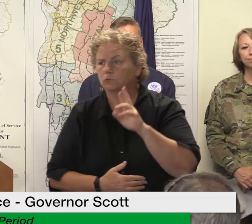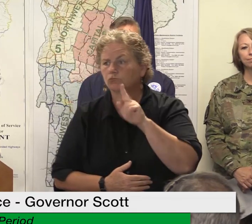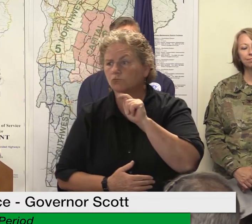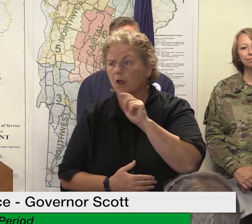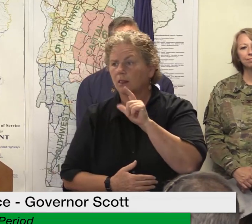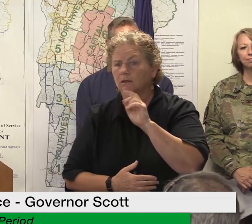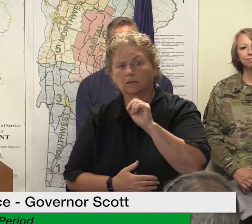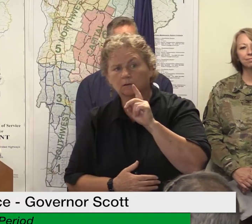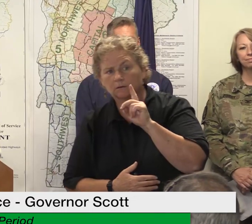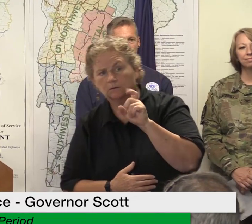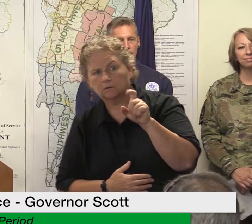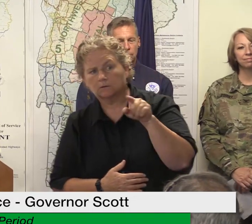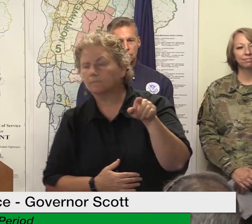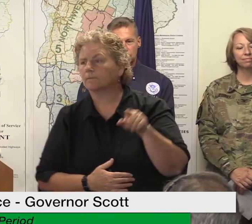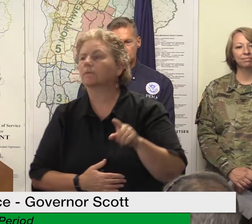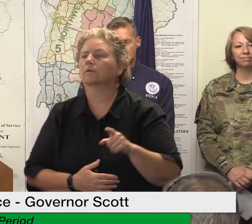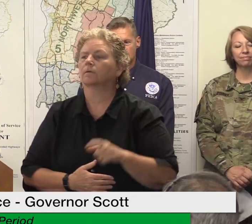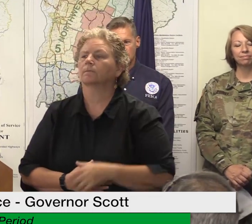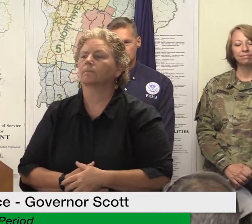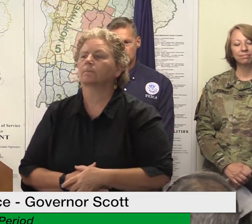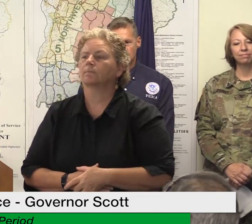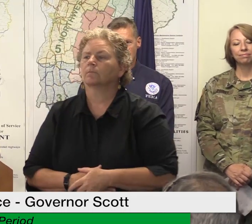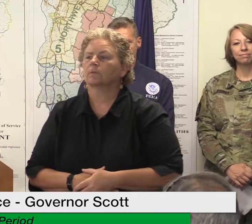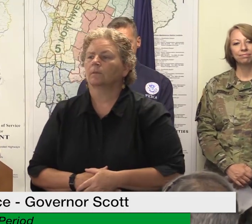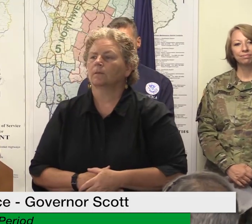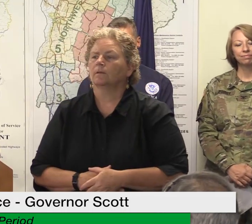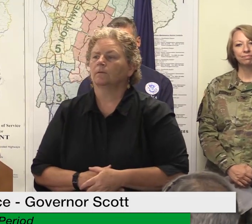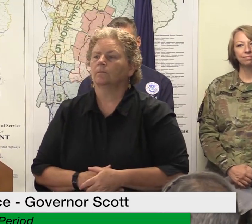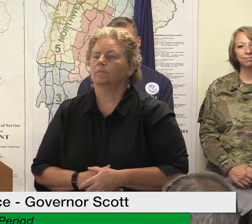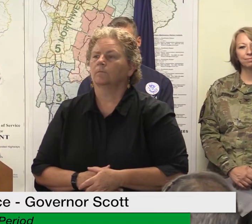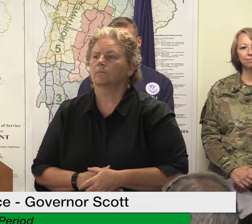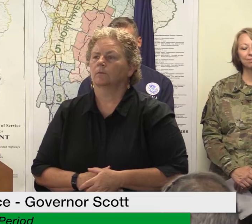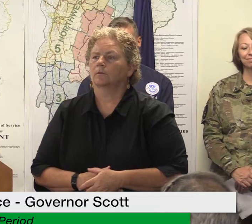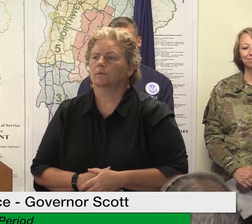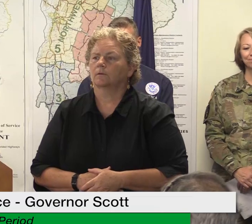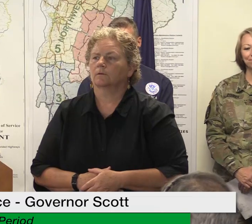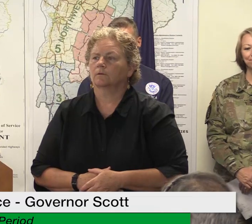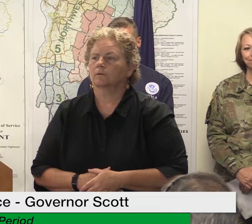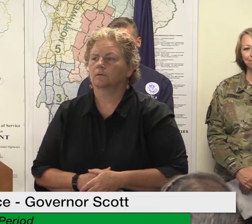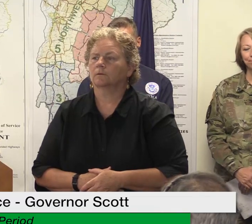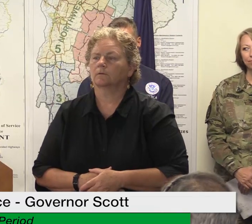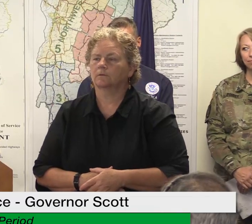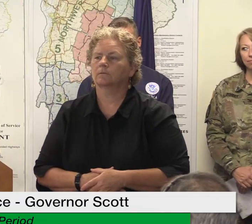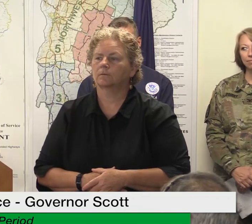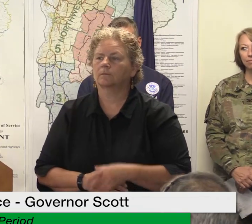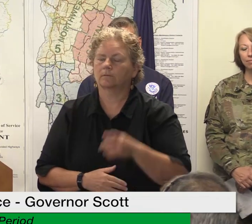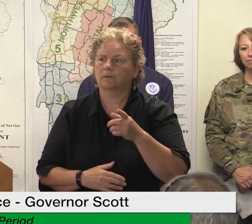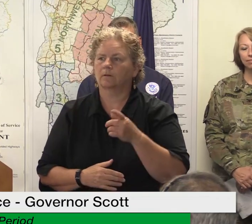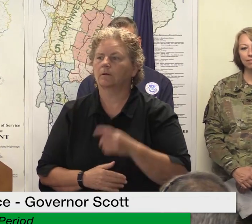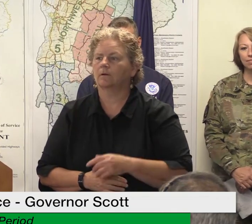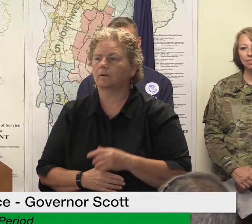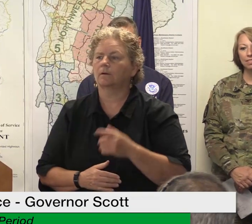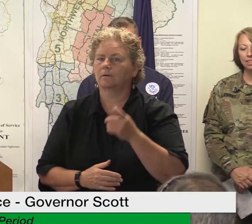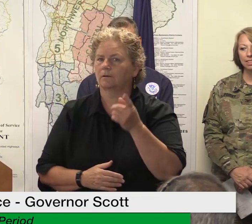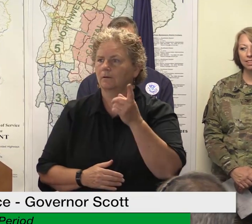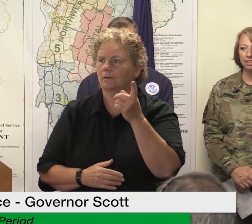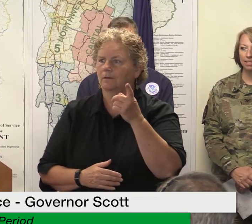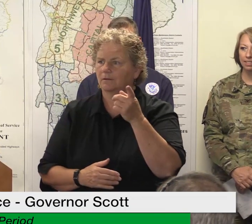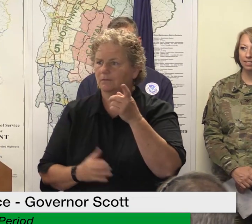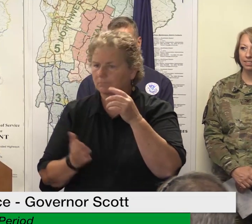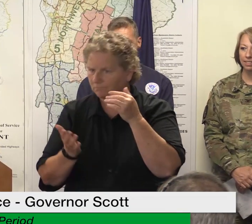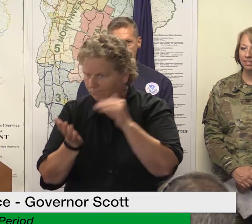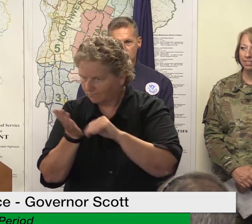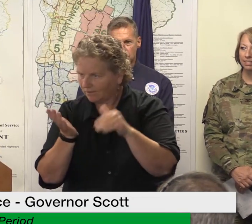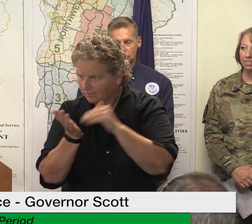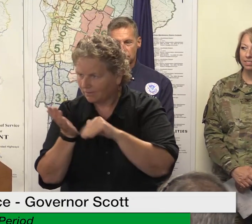hi um there's been a lot of talk about getting people to report the 2-1-1 and everything do you have any sense uh are there a lot of people